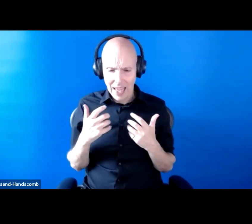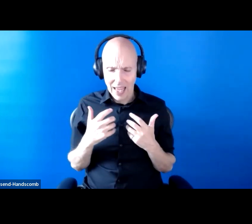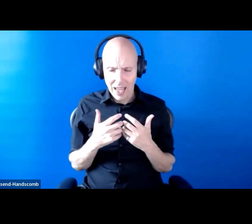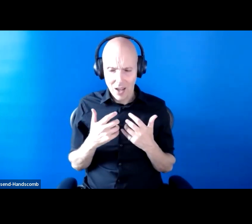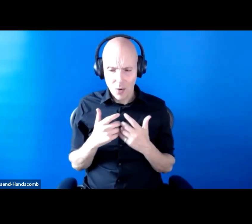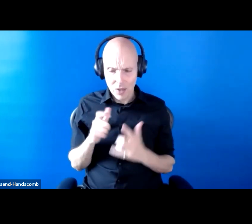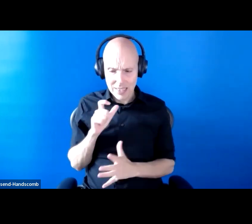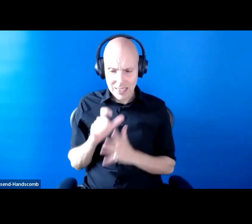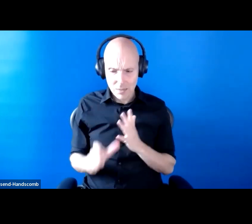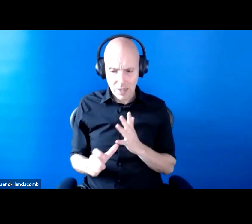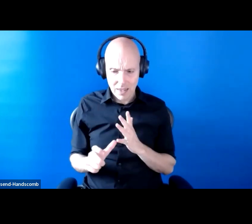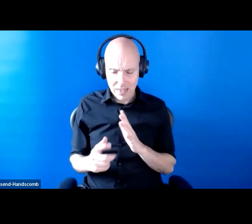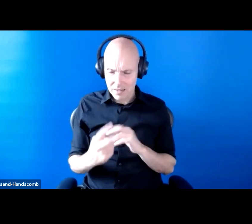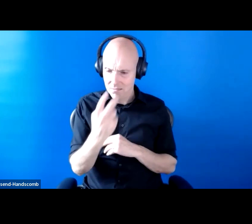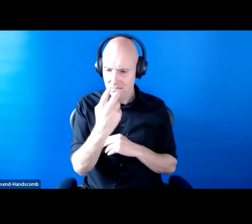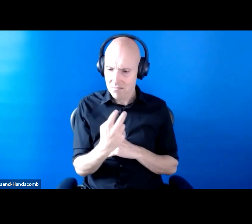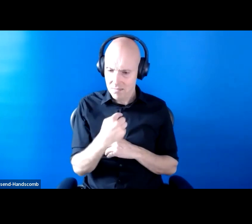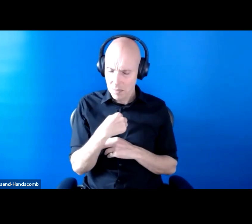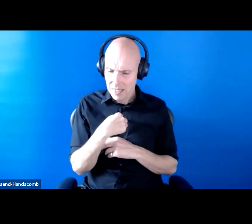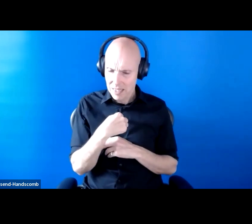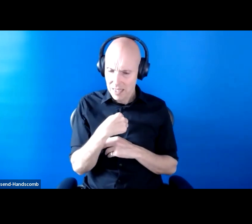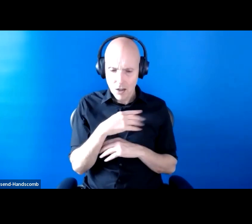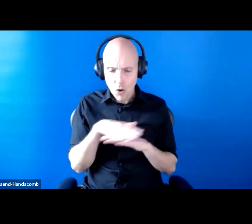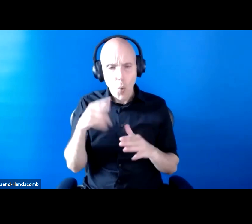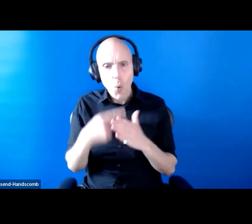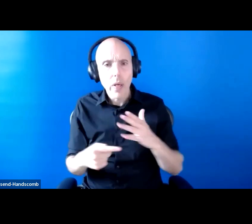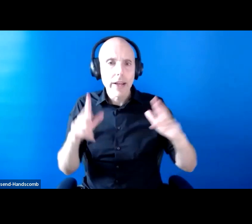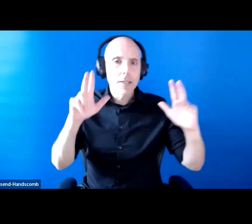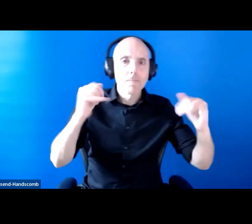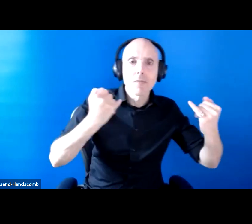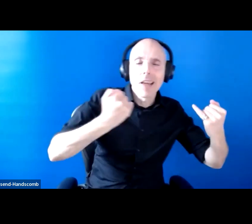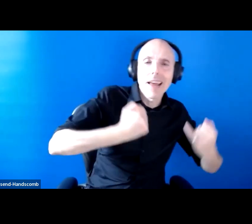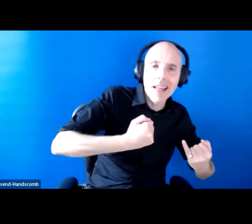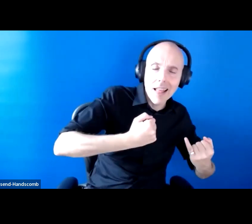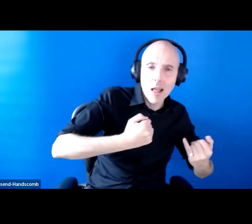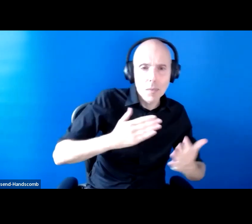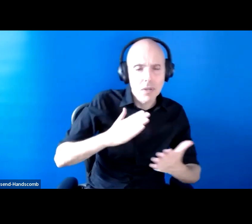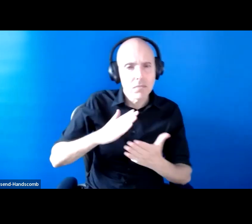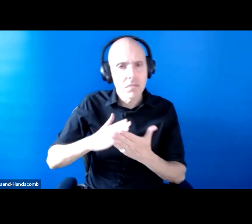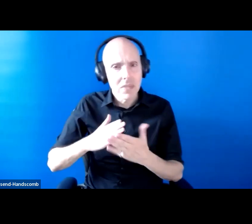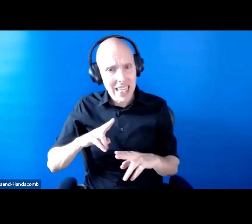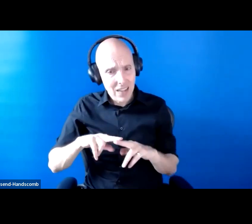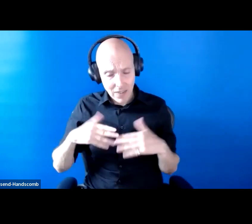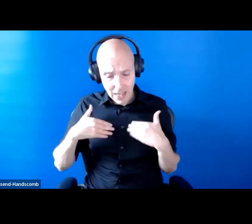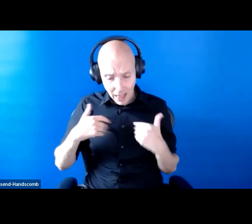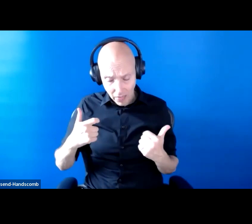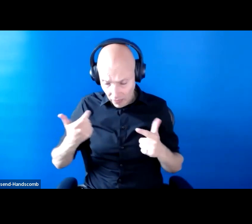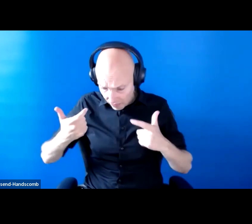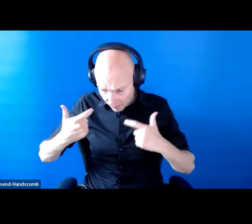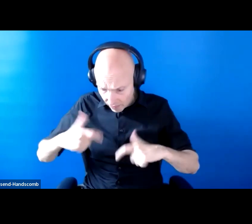and rights, not just through the lens of illness. Because actually, if you're going to live with a health condition that can't